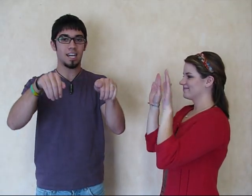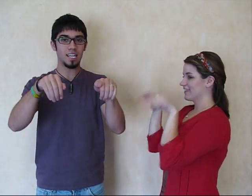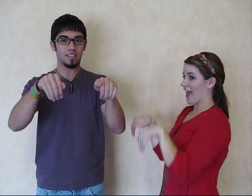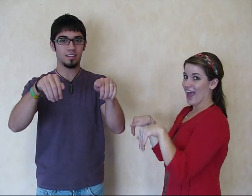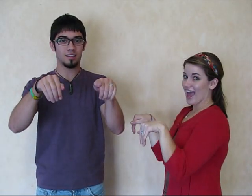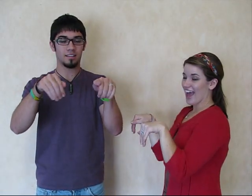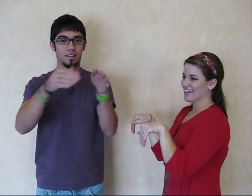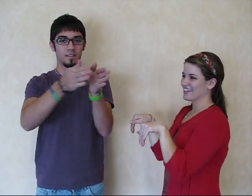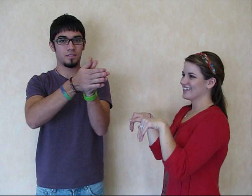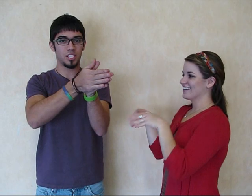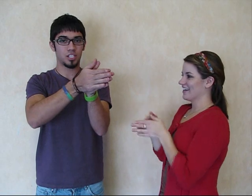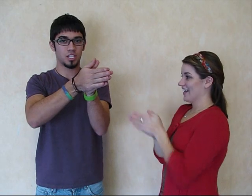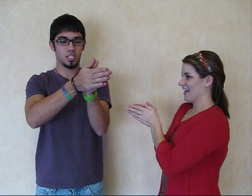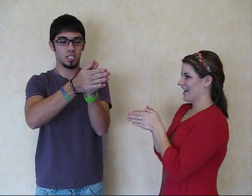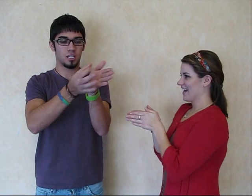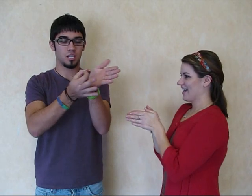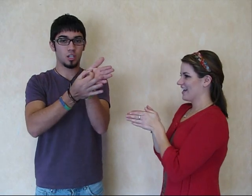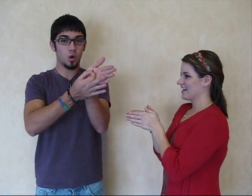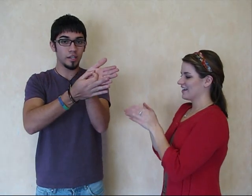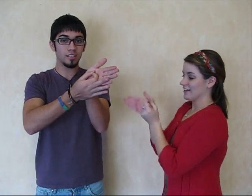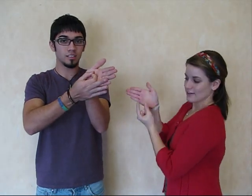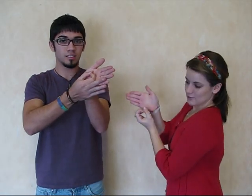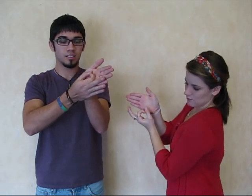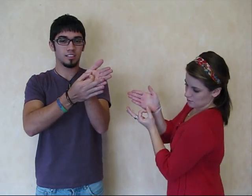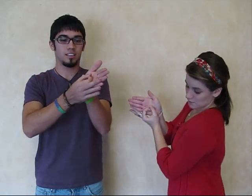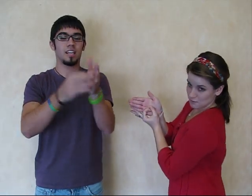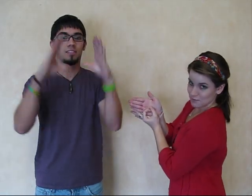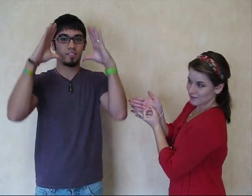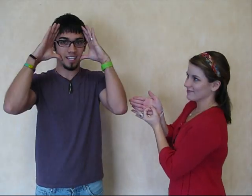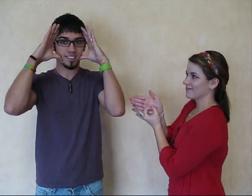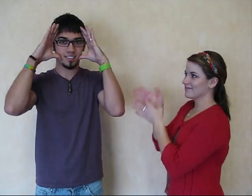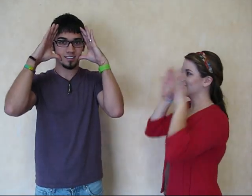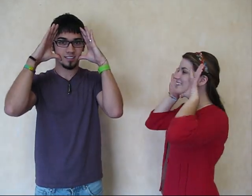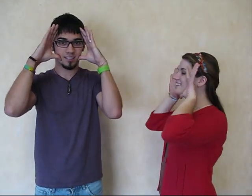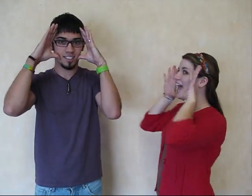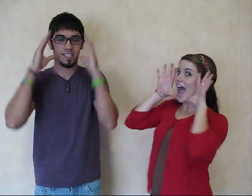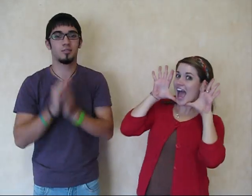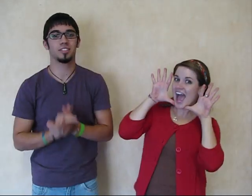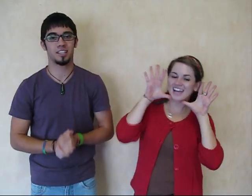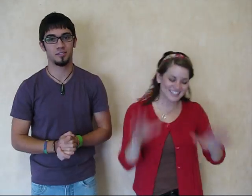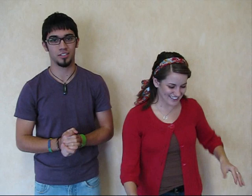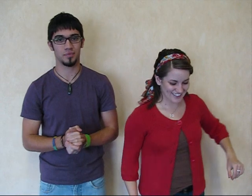net, fish, coin, and face. Now we'll sing it for you.